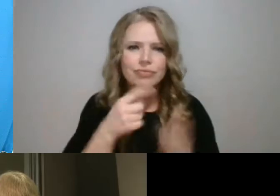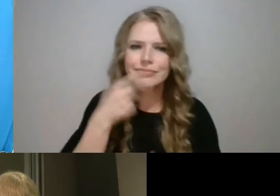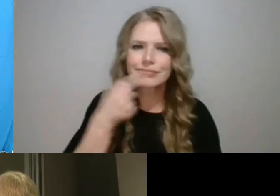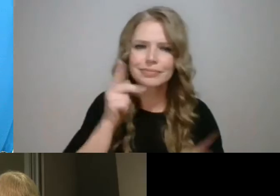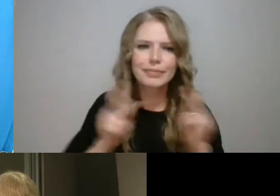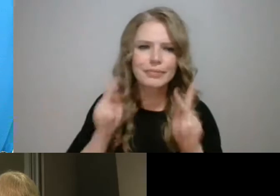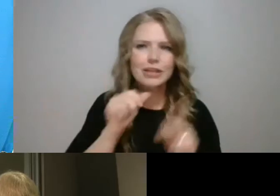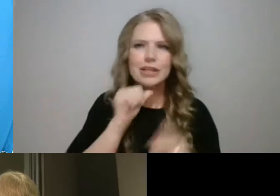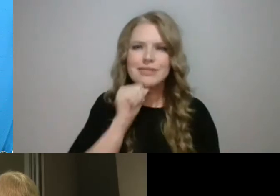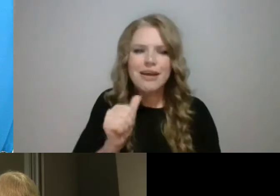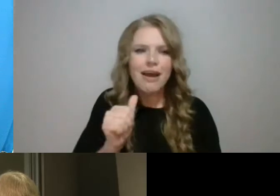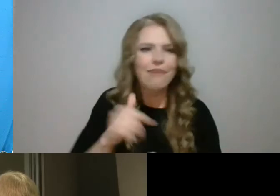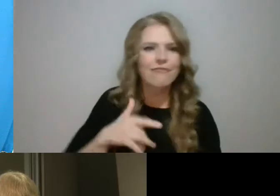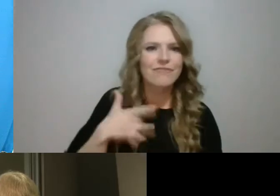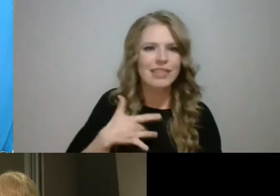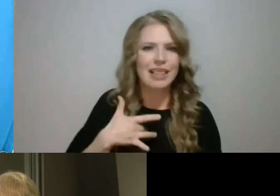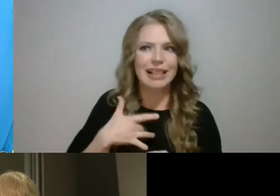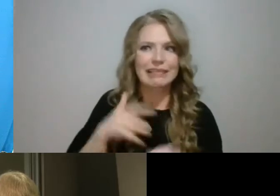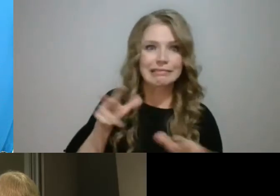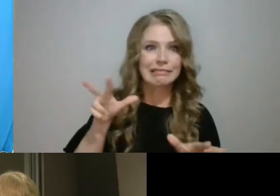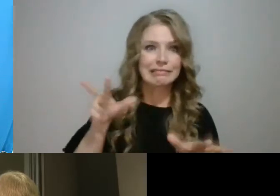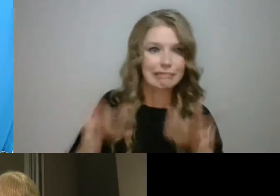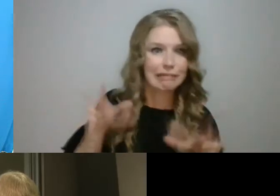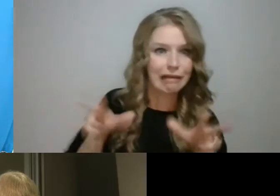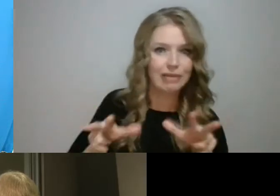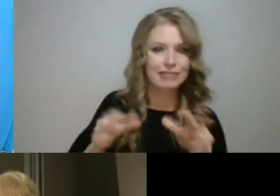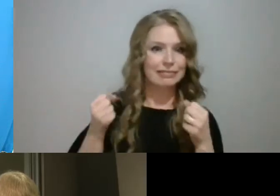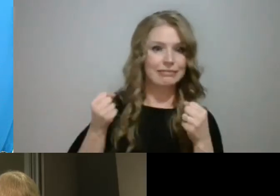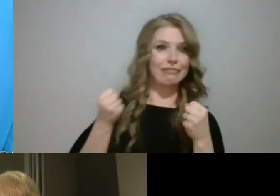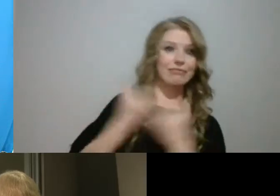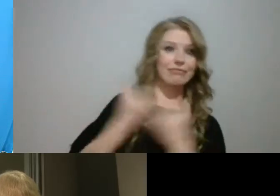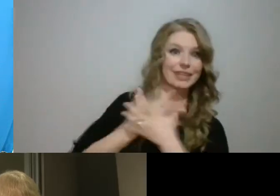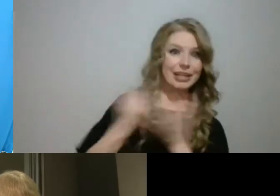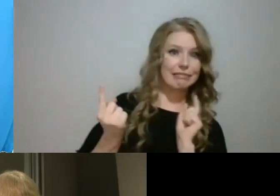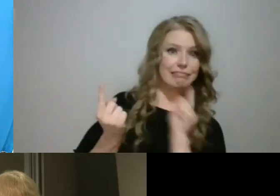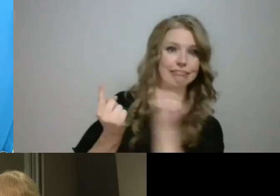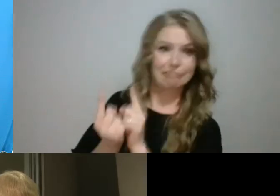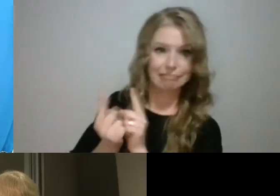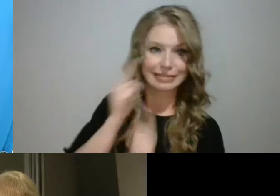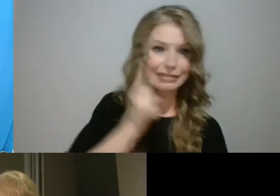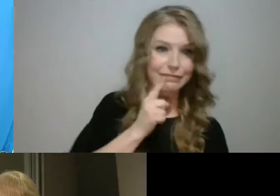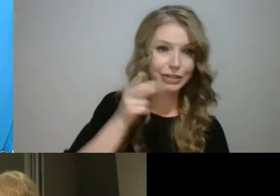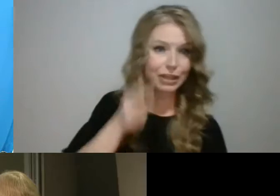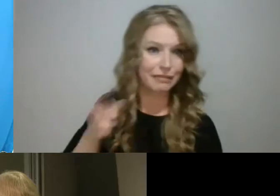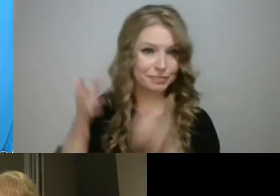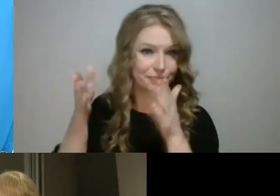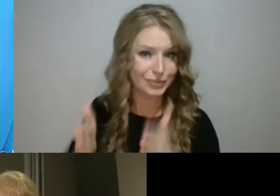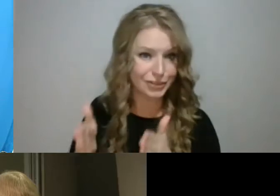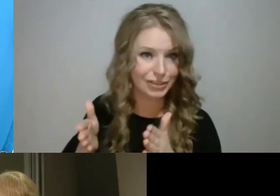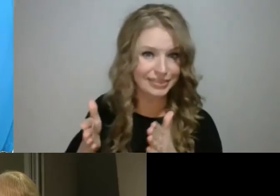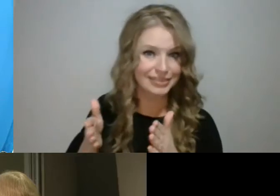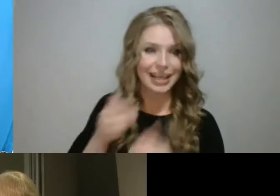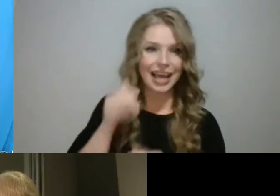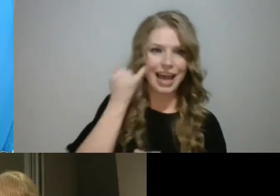And I want to encourage, you know, people who are not deaf. If they, you know, see someone who is deaf or they come